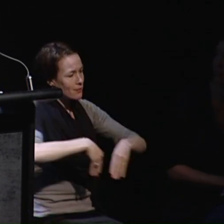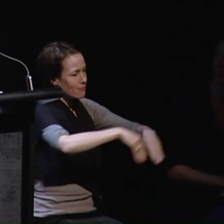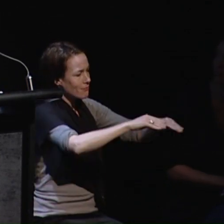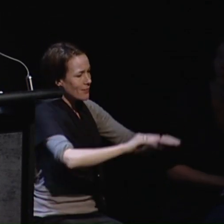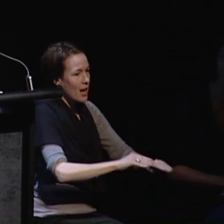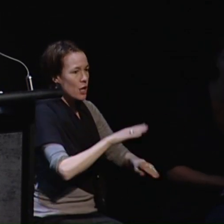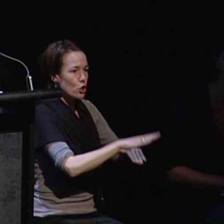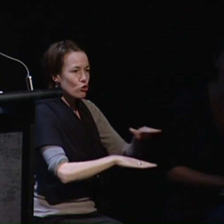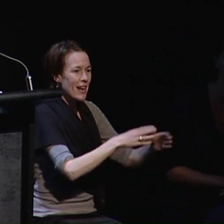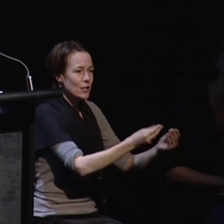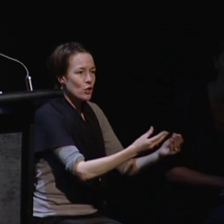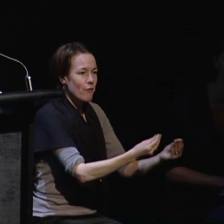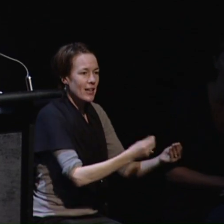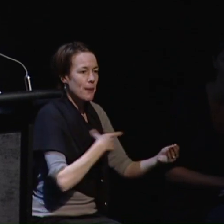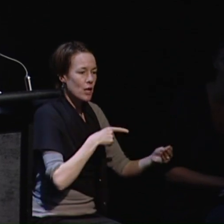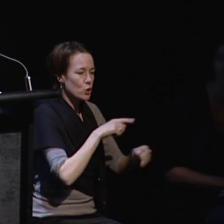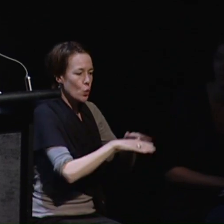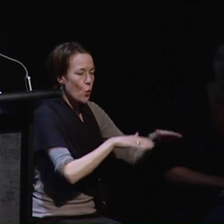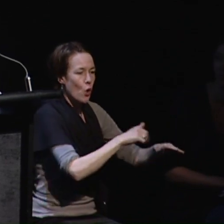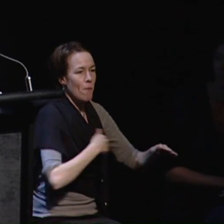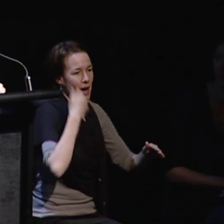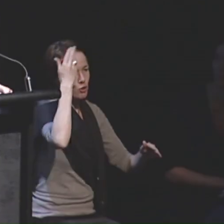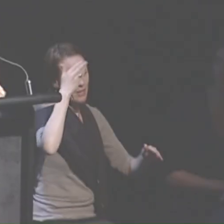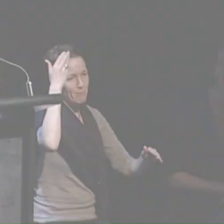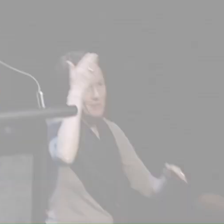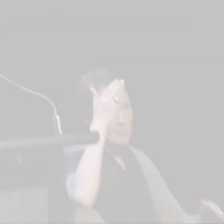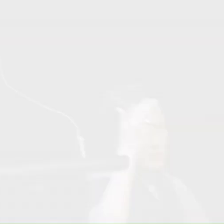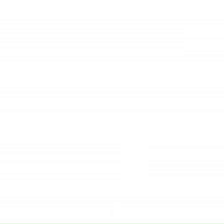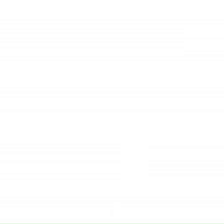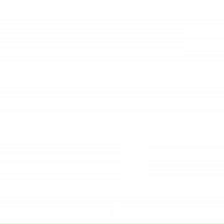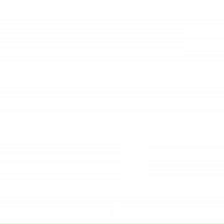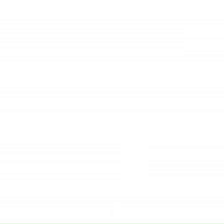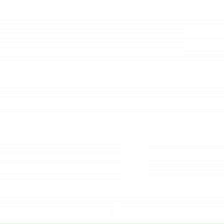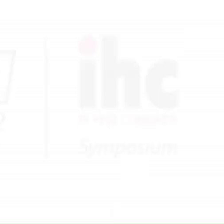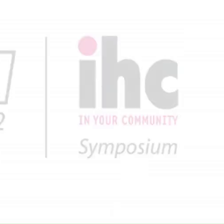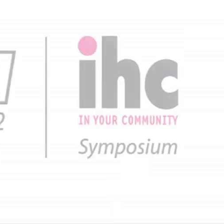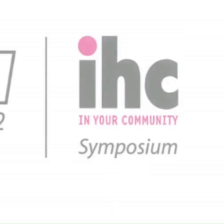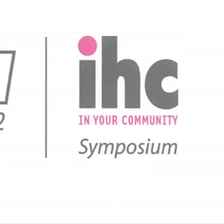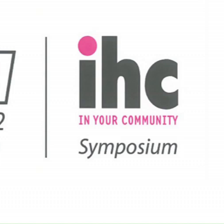because you tread on my dreams thank you applause